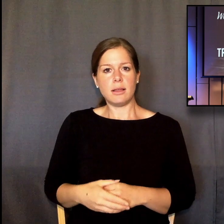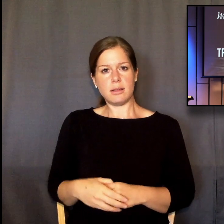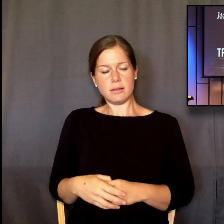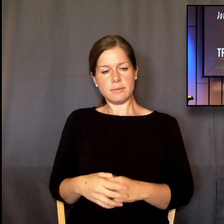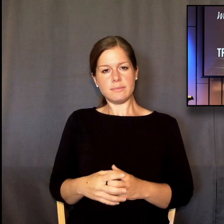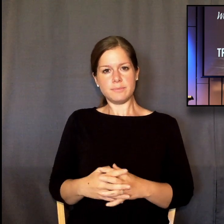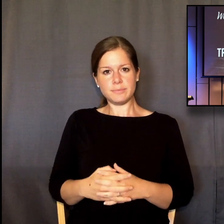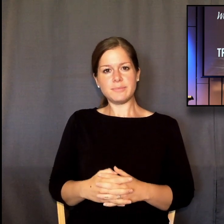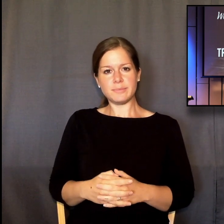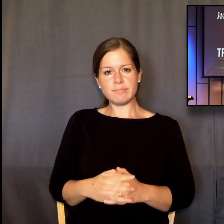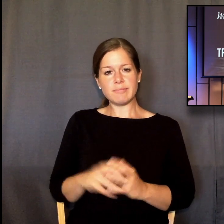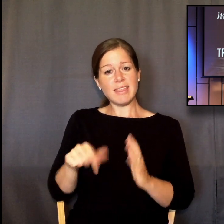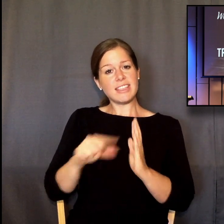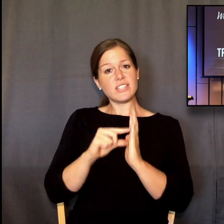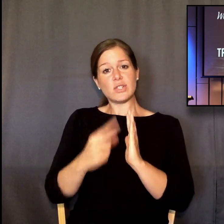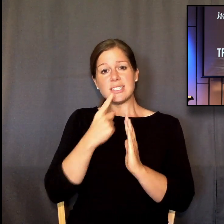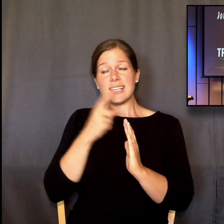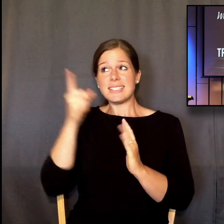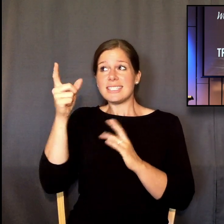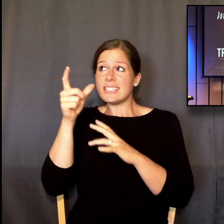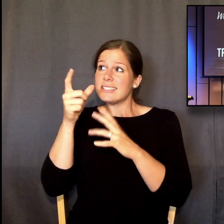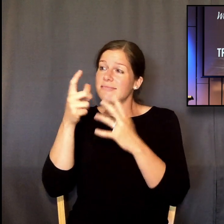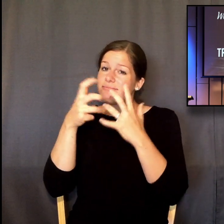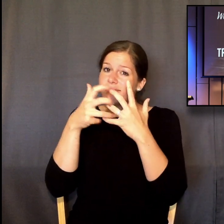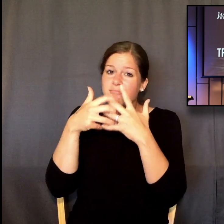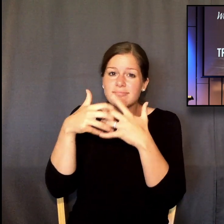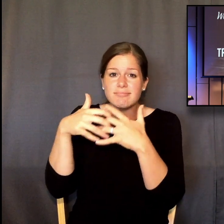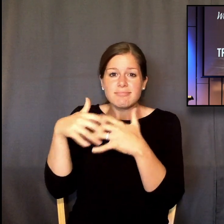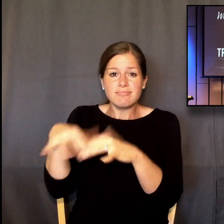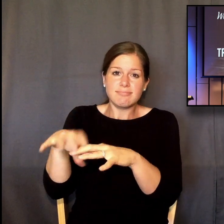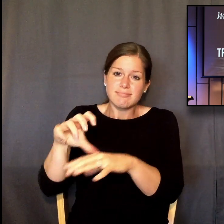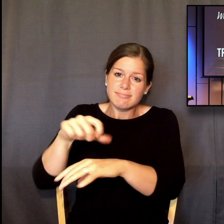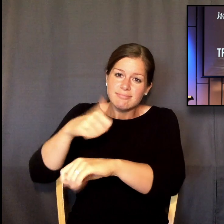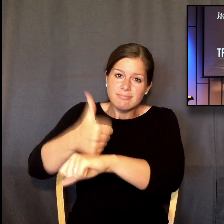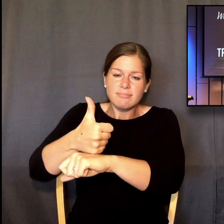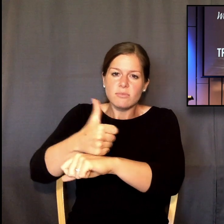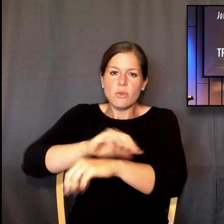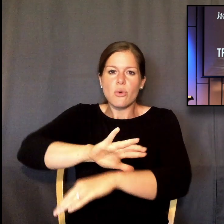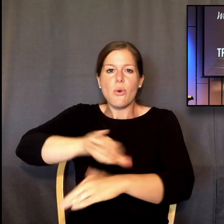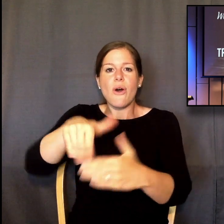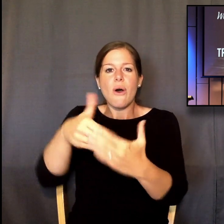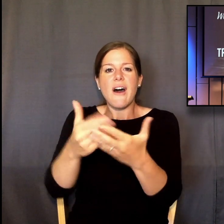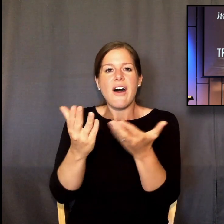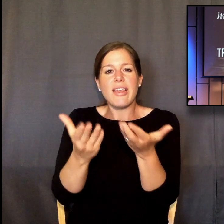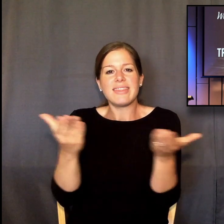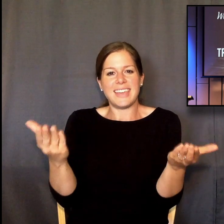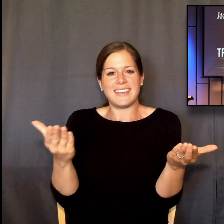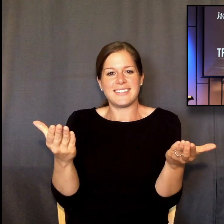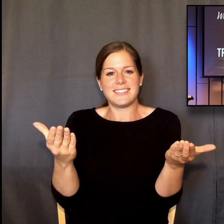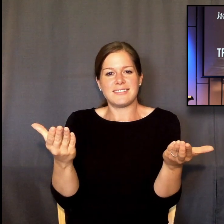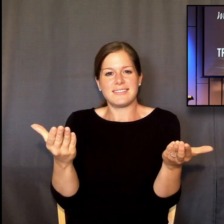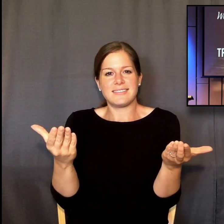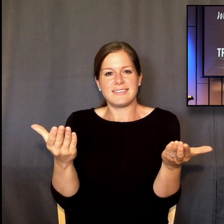working. But the text says he's working all things, and that includes all things. All of them.